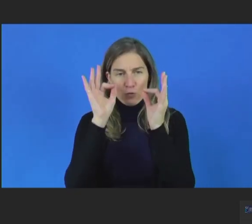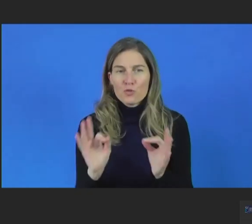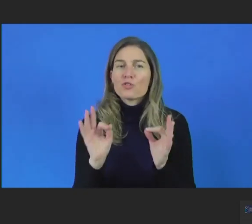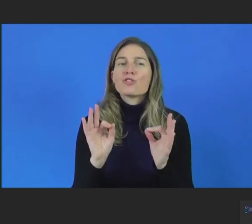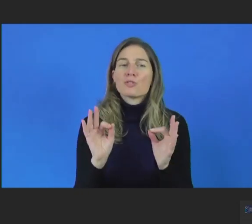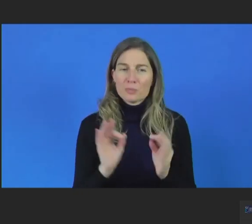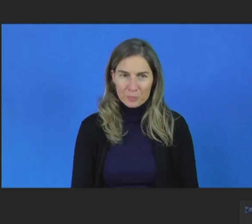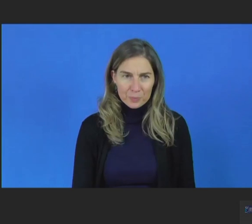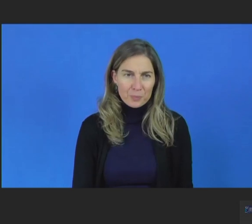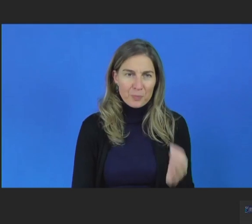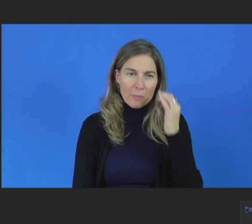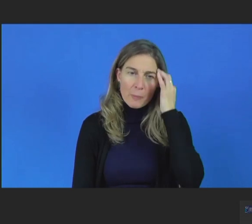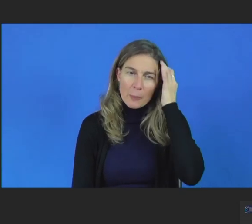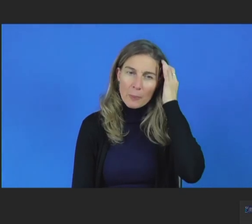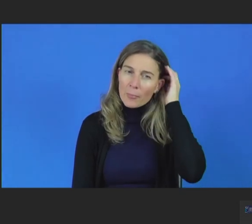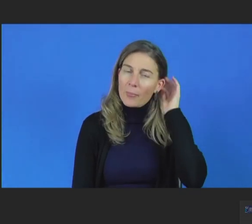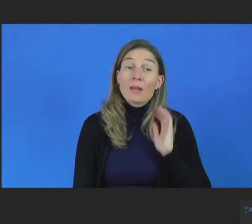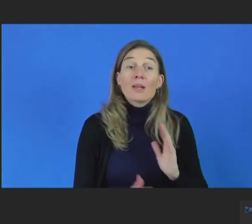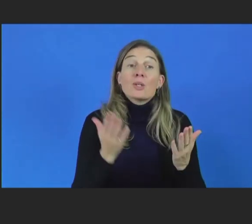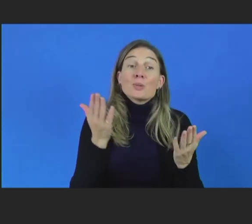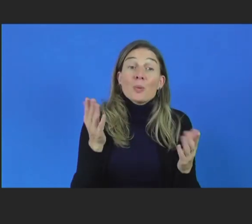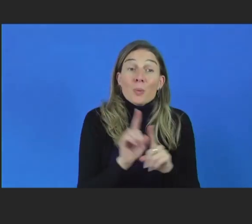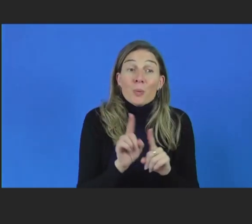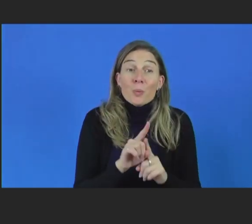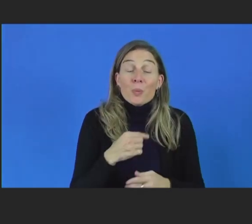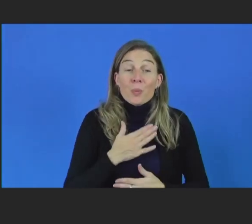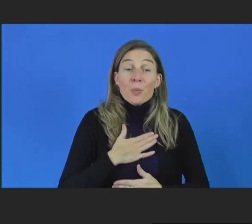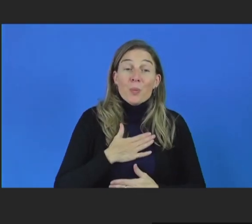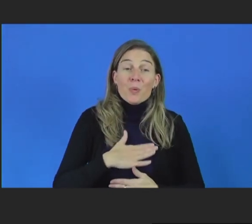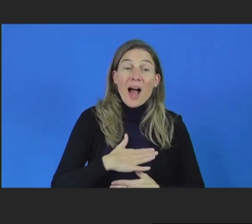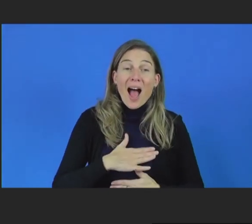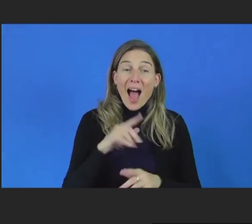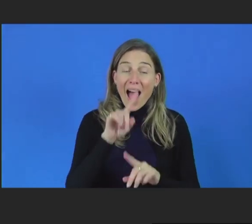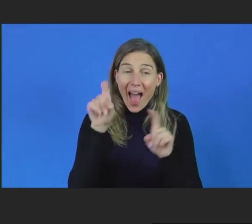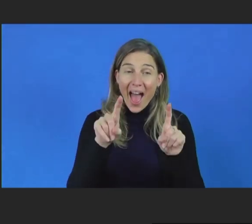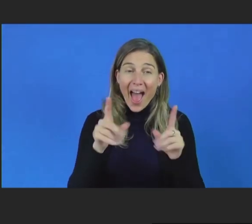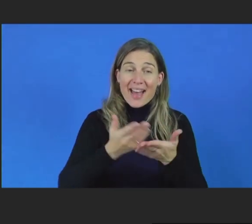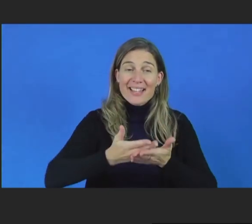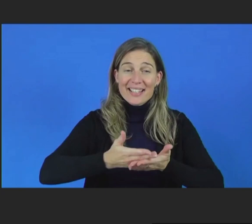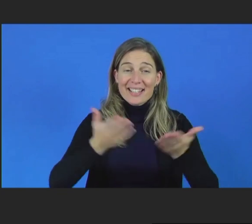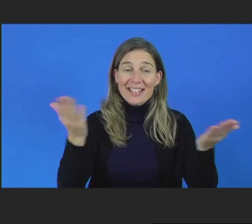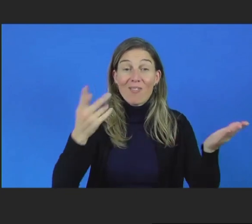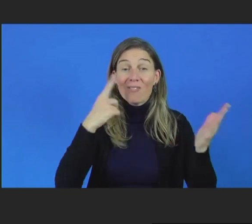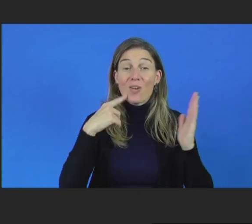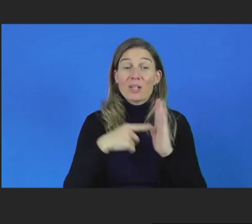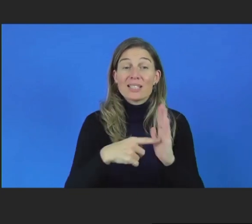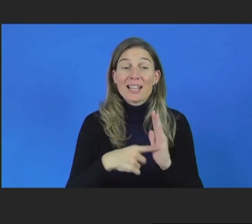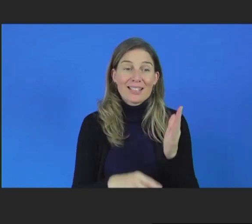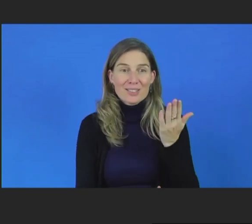ask if Peter if I don't want I don't mean to put them on the spot, but if Peter wants to say anything,